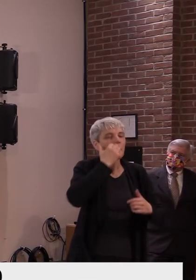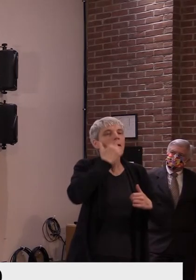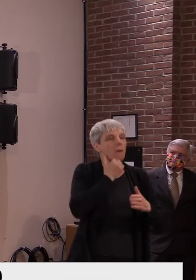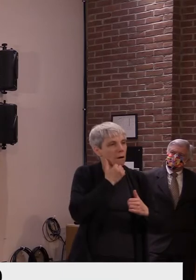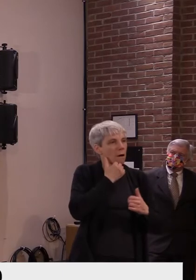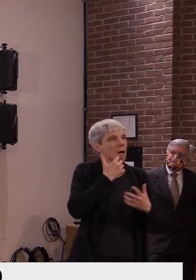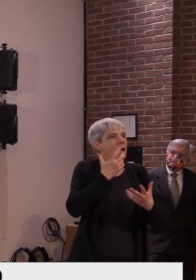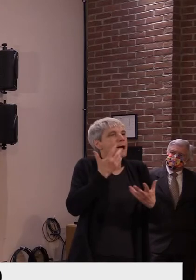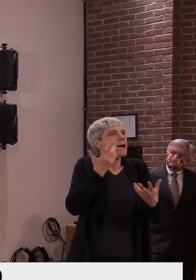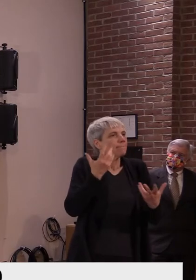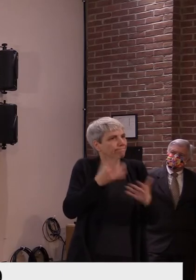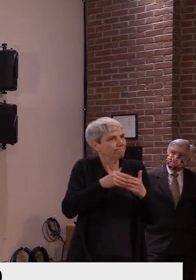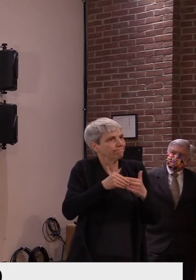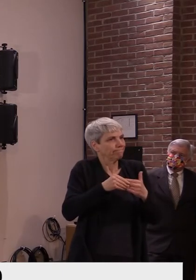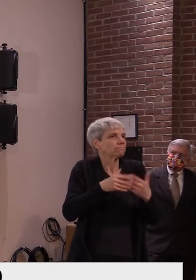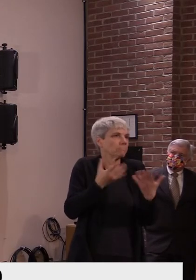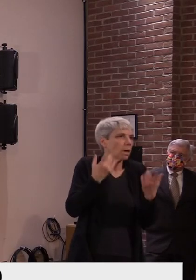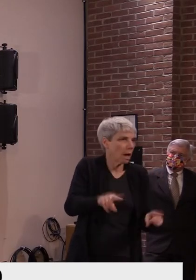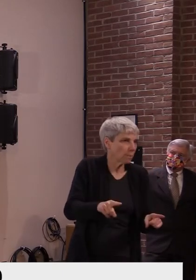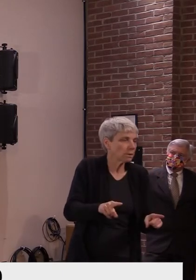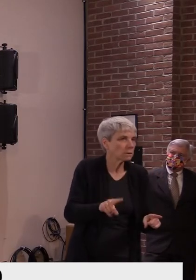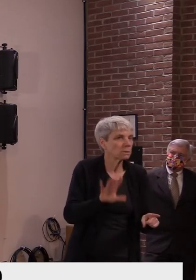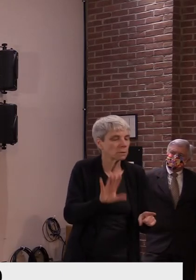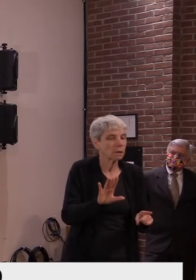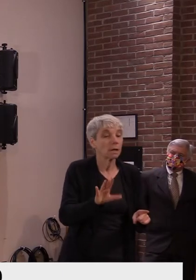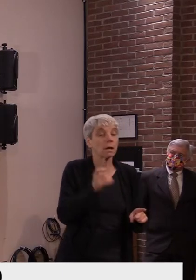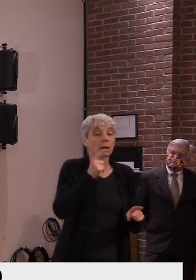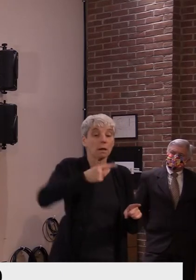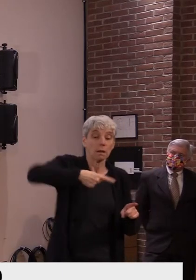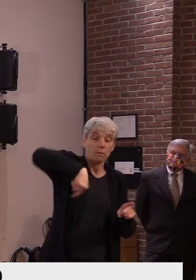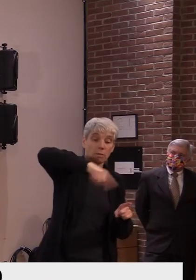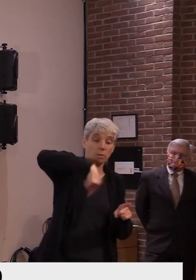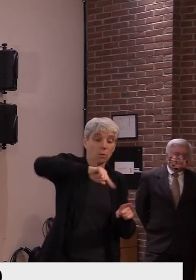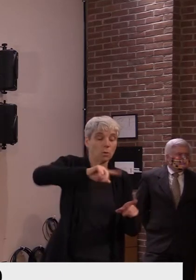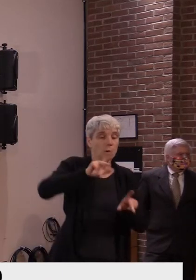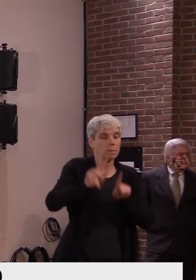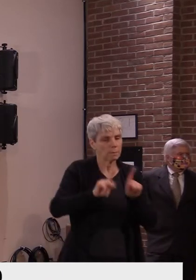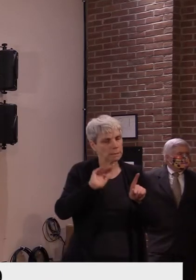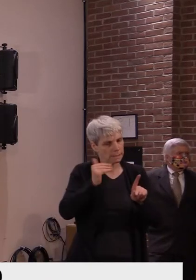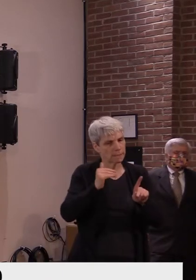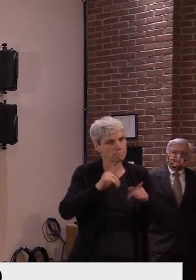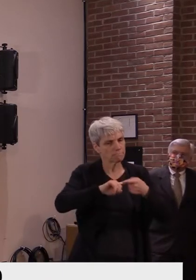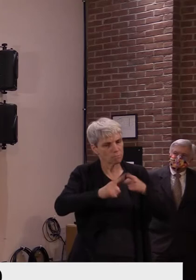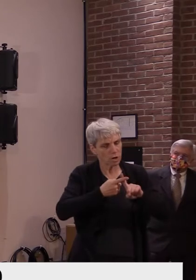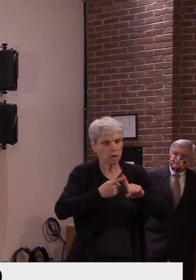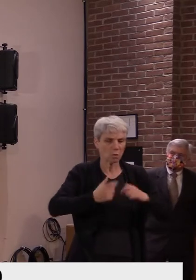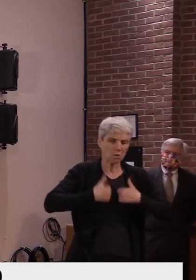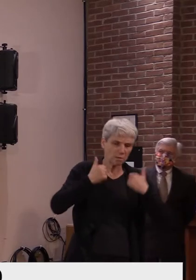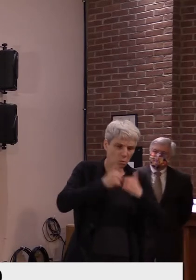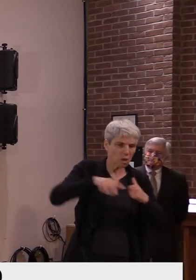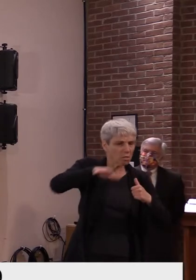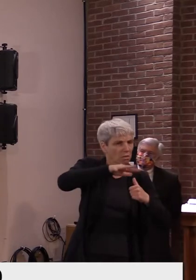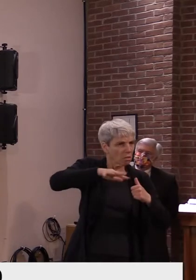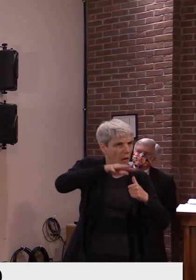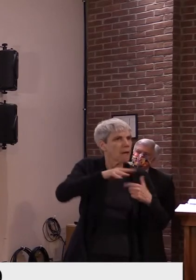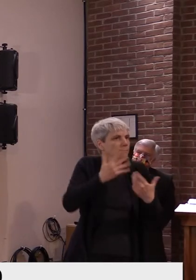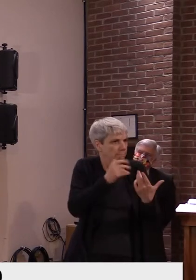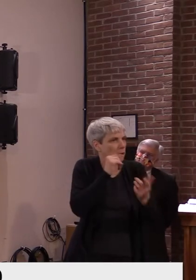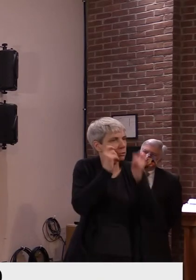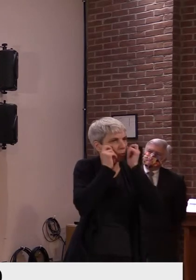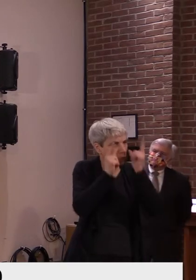but I, I do know that many of the cases are in the same social network, as you might expect, um,